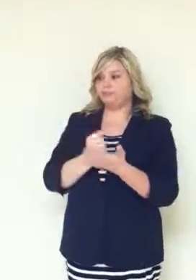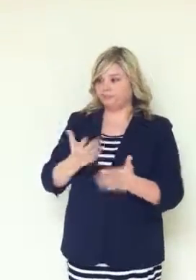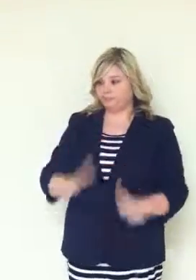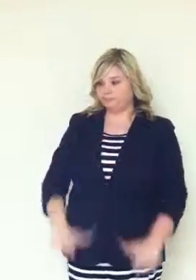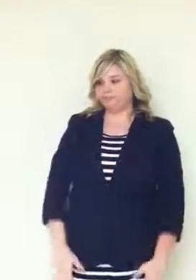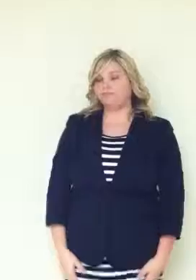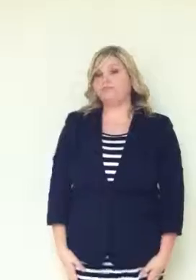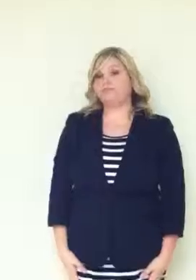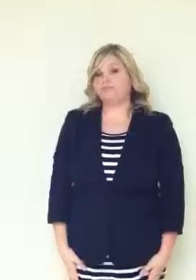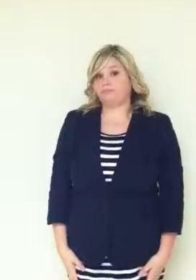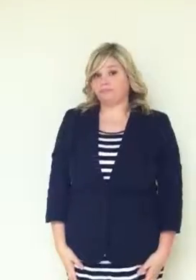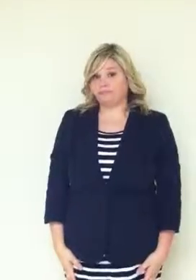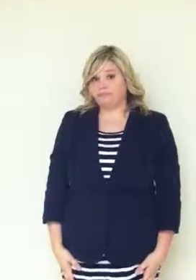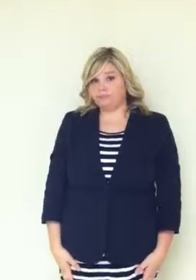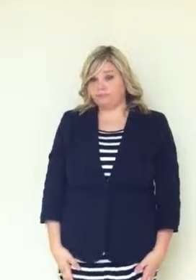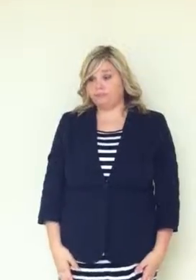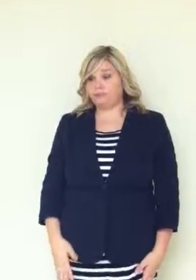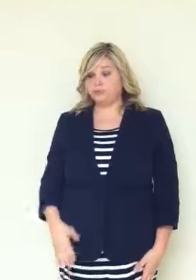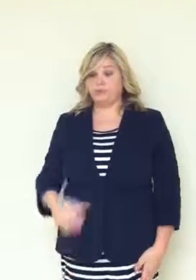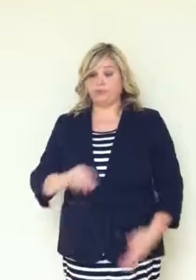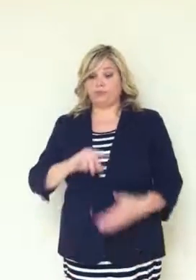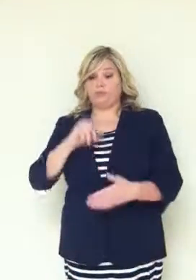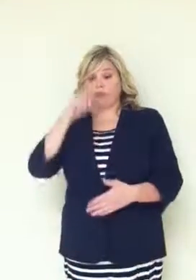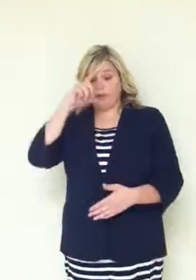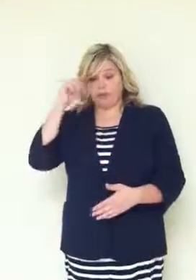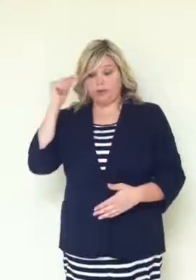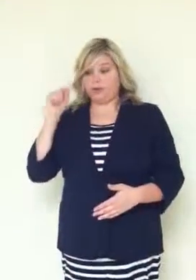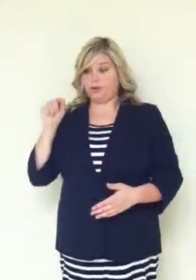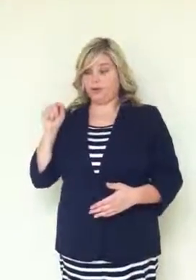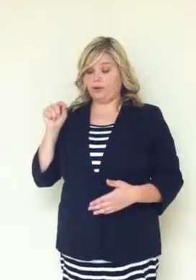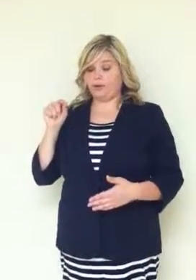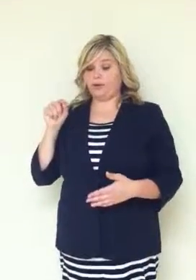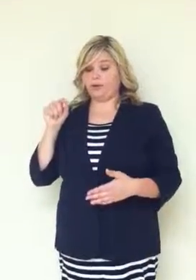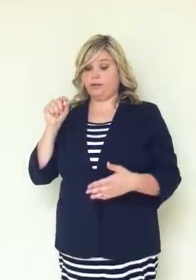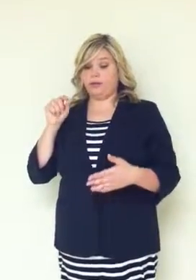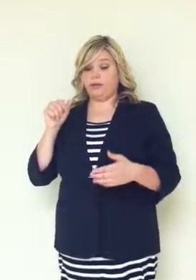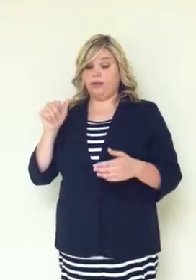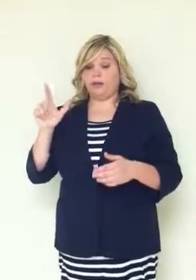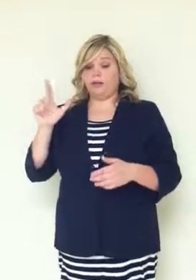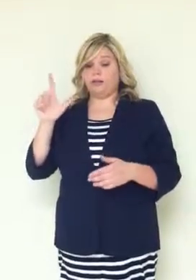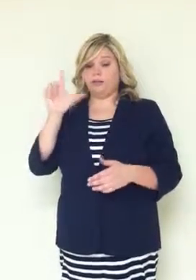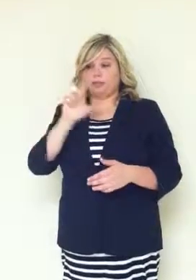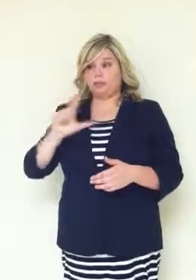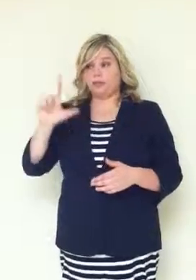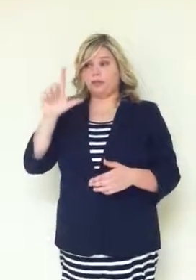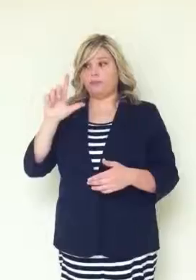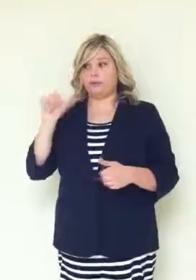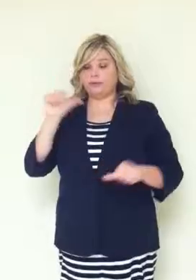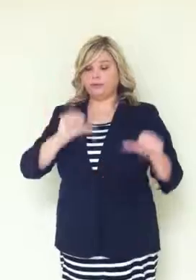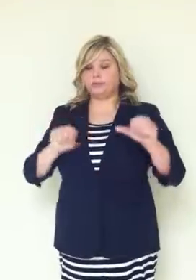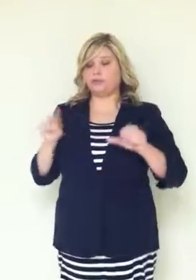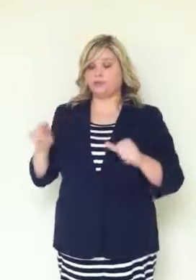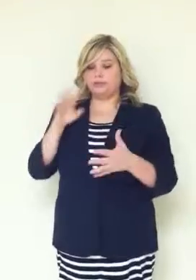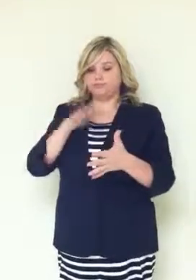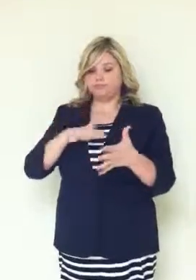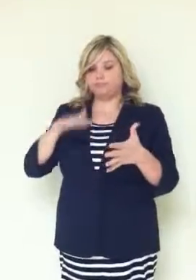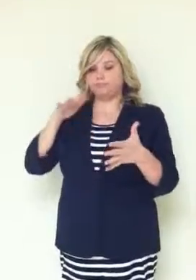She studied library science at Gallaudet and after